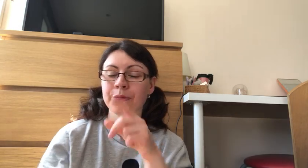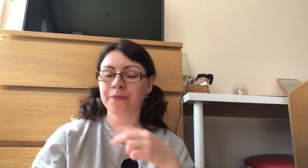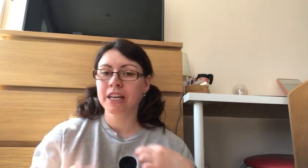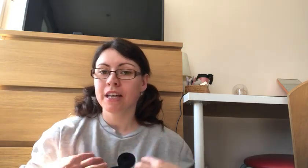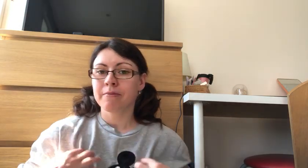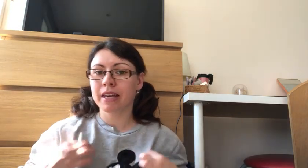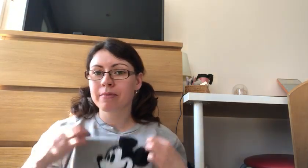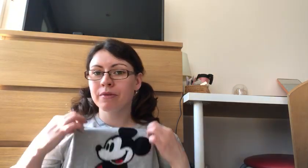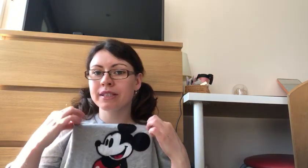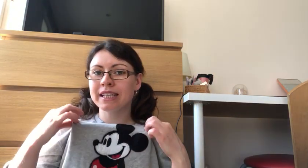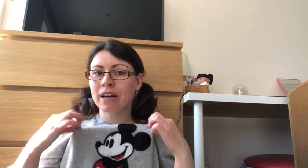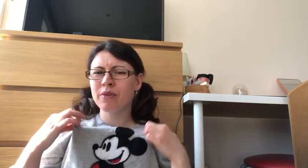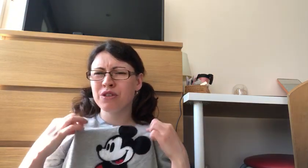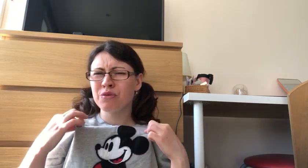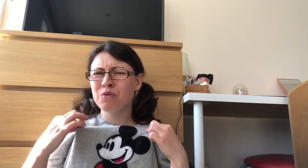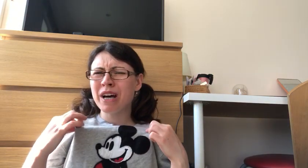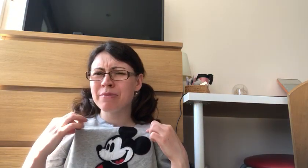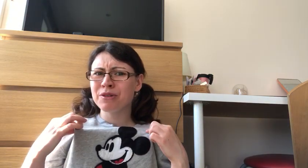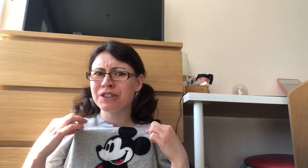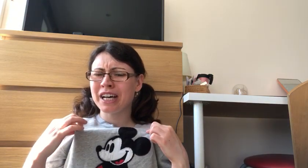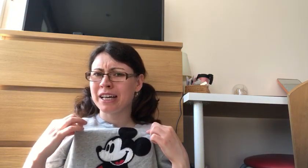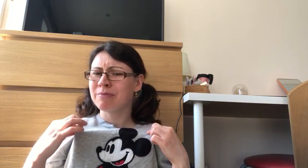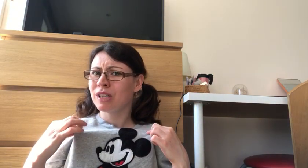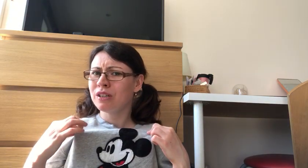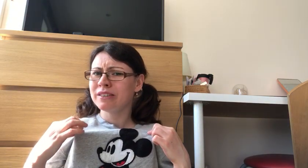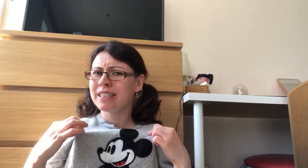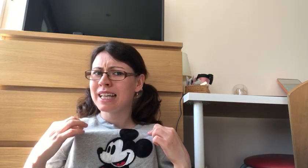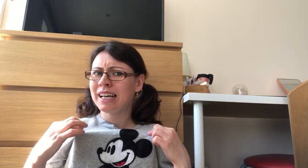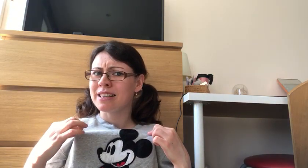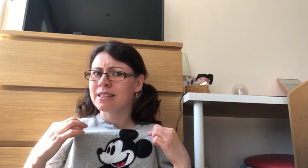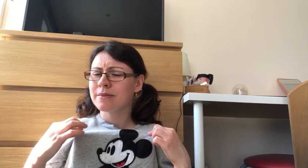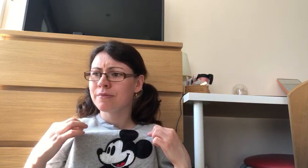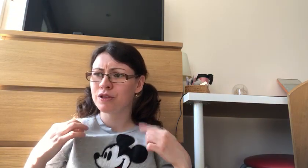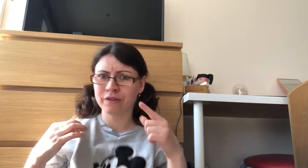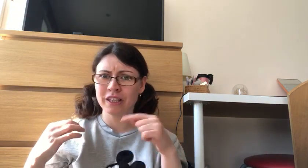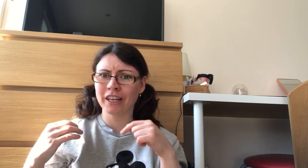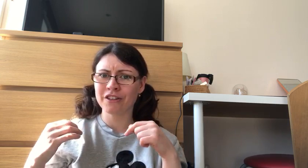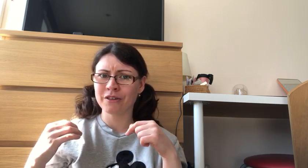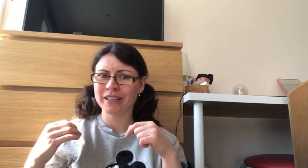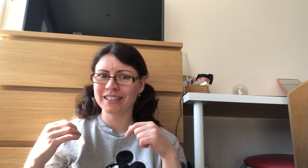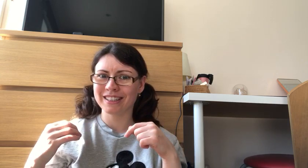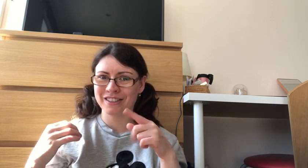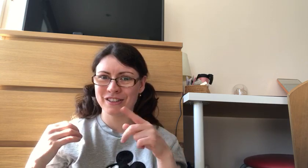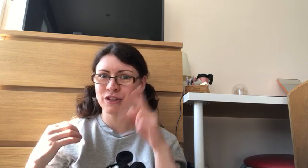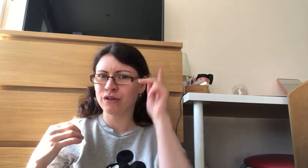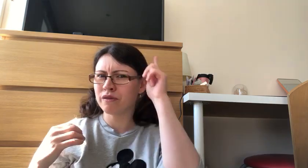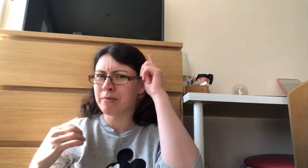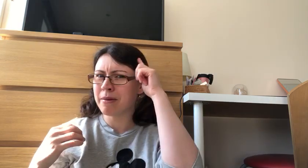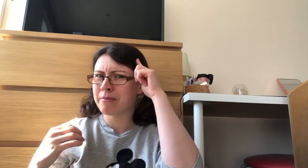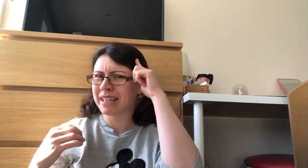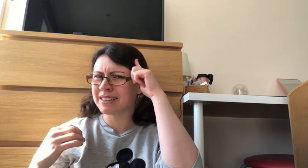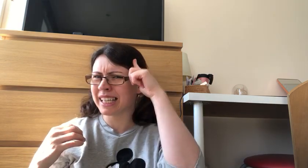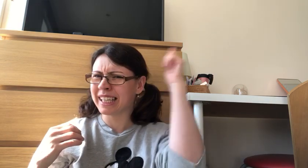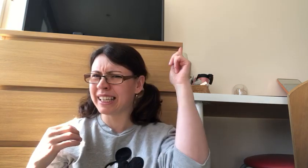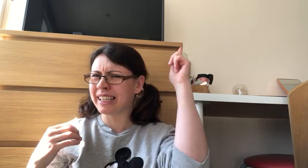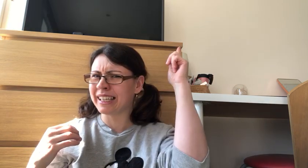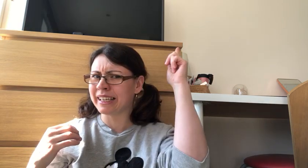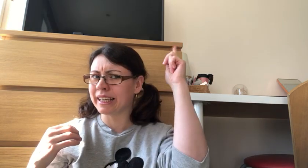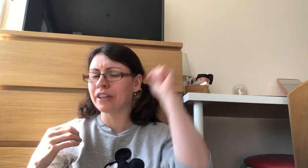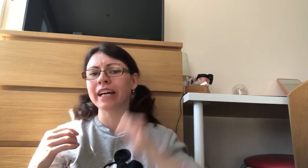mickey mo said can we do one more time all the signs do you think you can do it do you remember ding in your